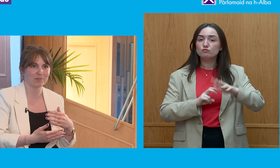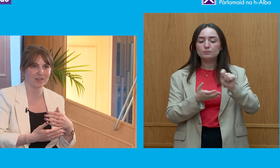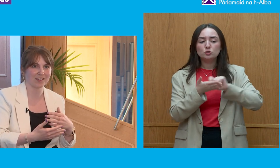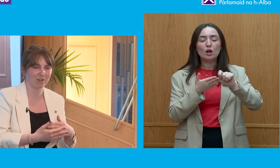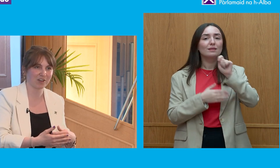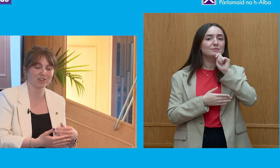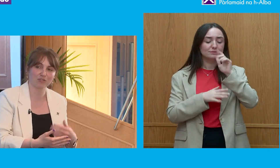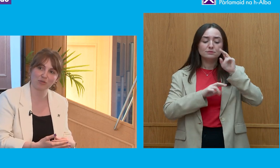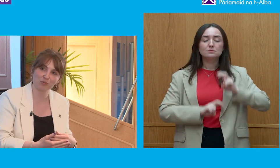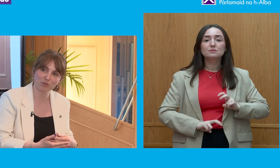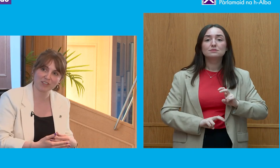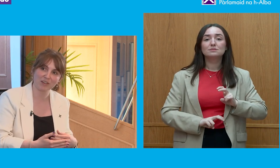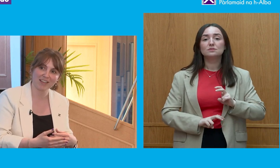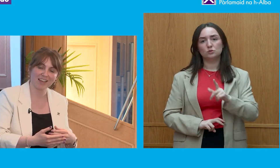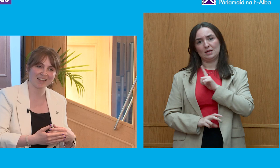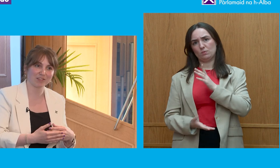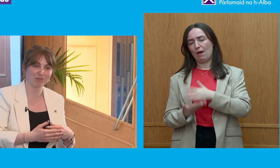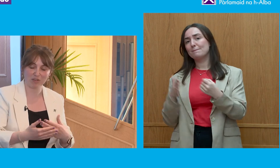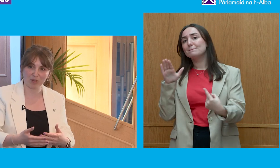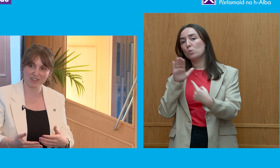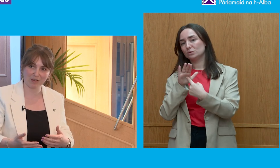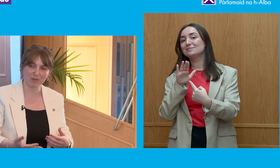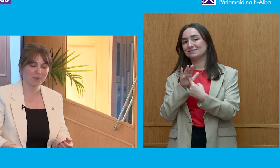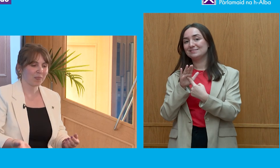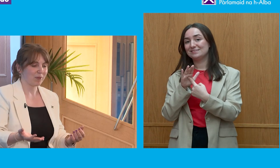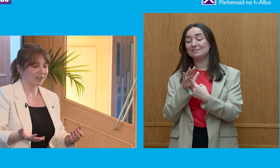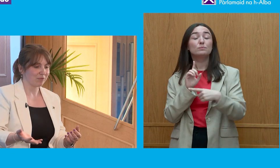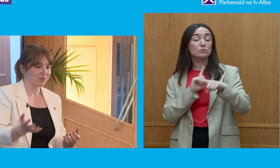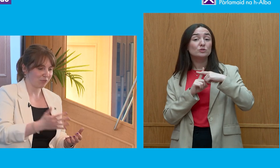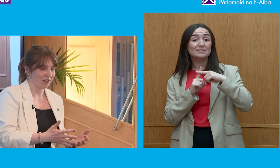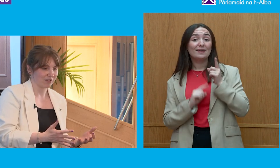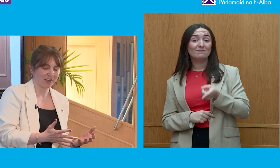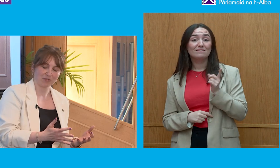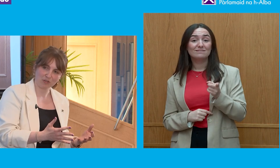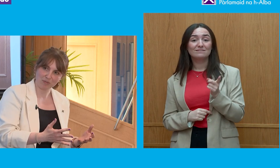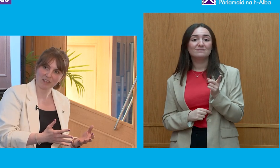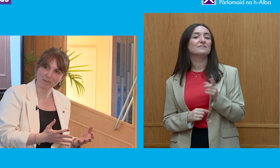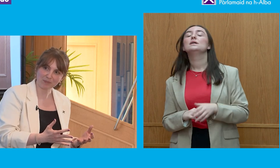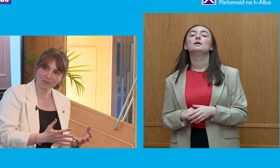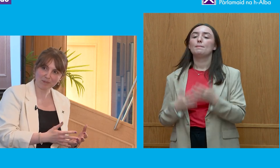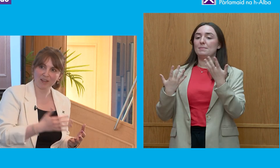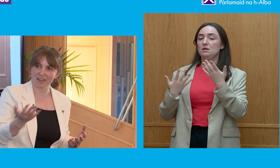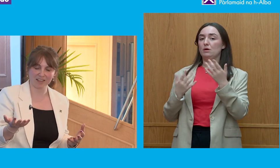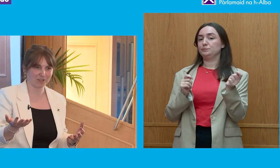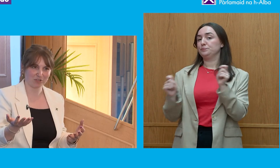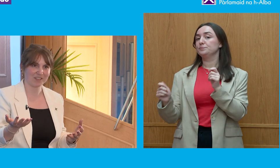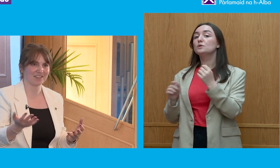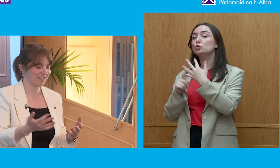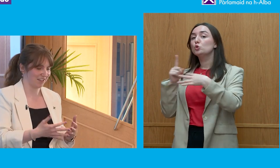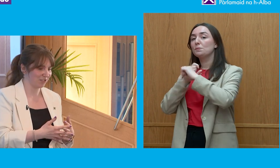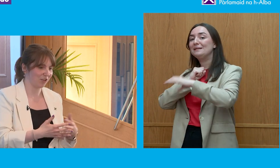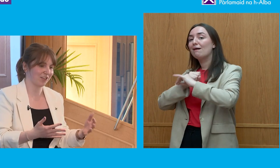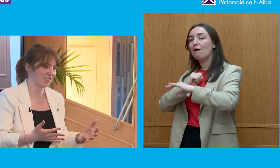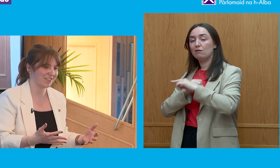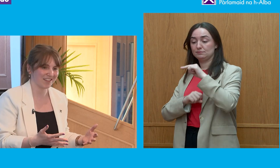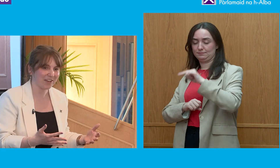in that regard, it's so important and very positive. But then, now we have the effect of social media. And social media,